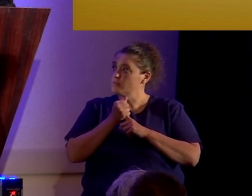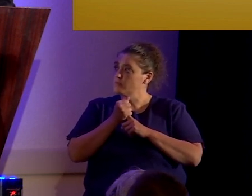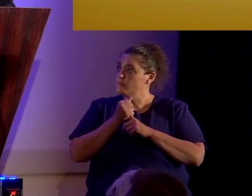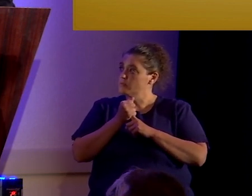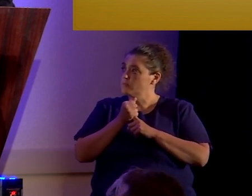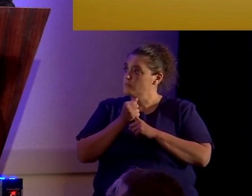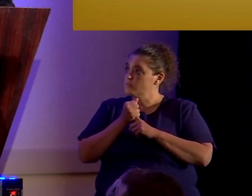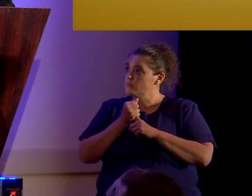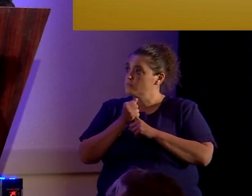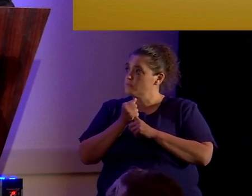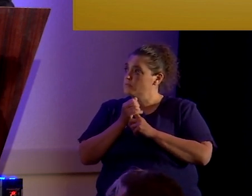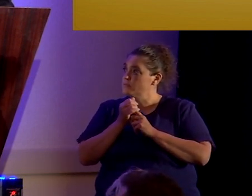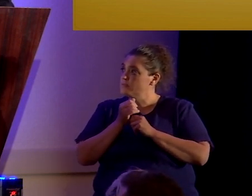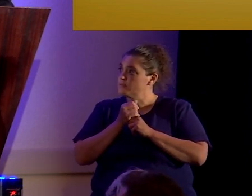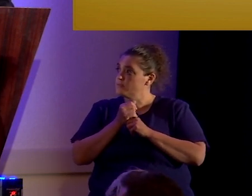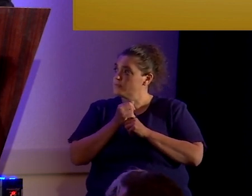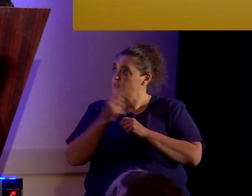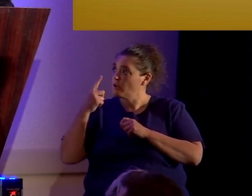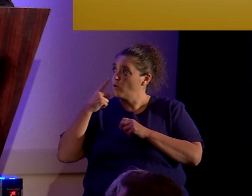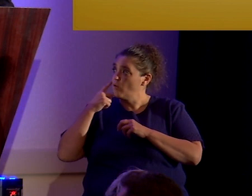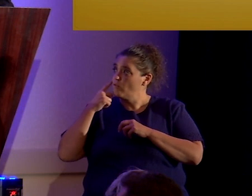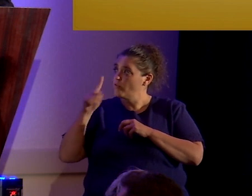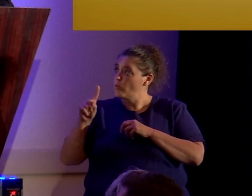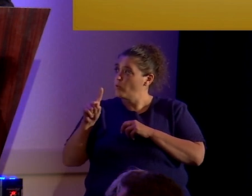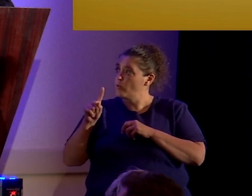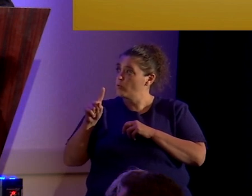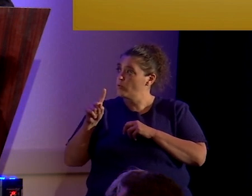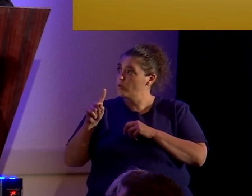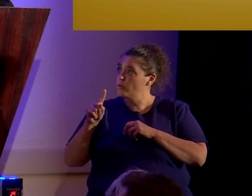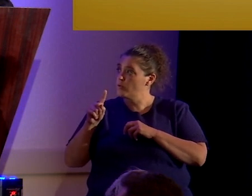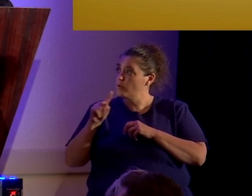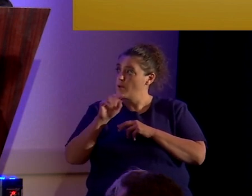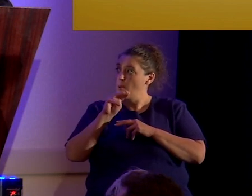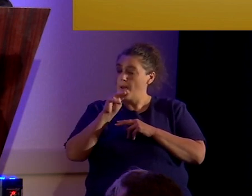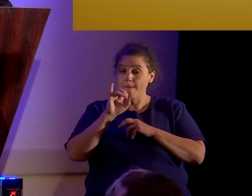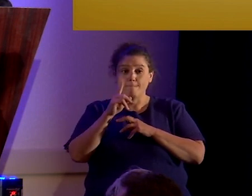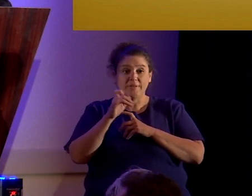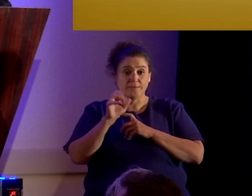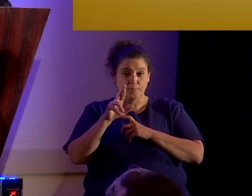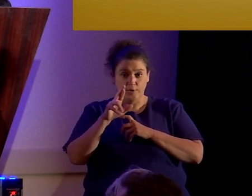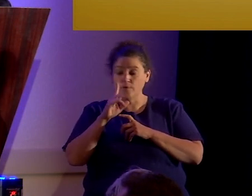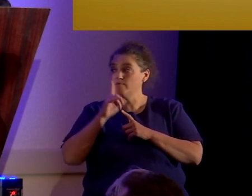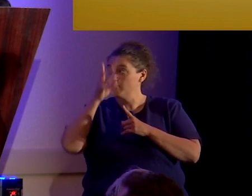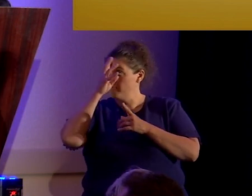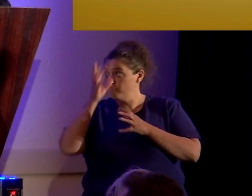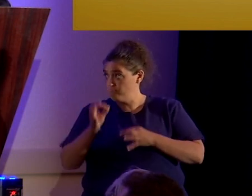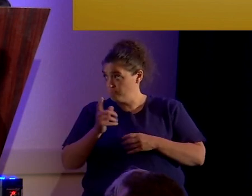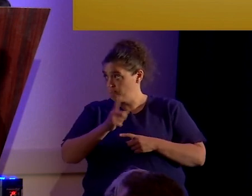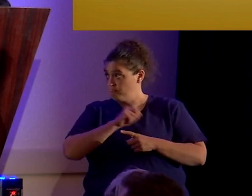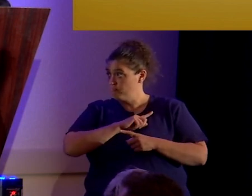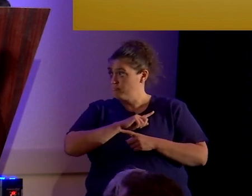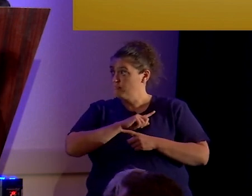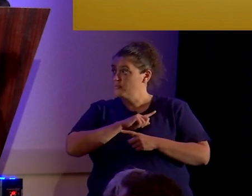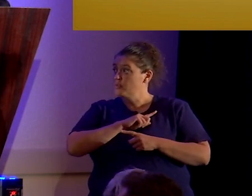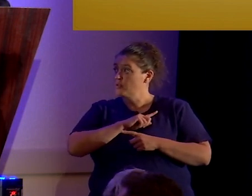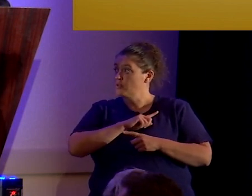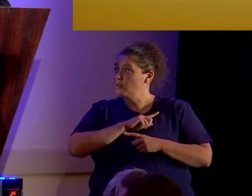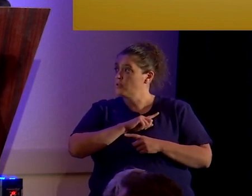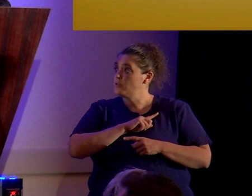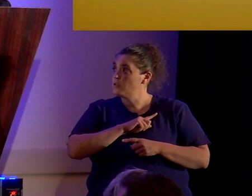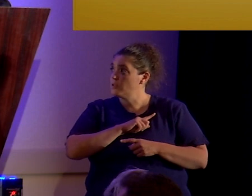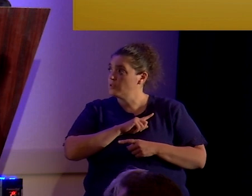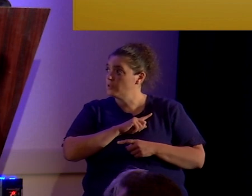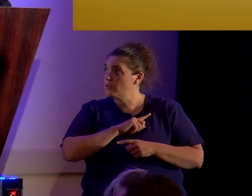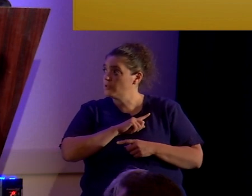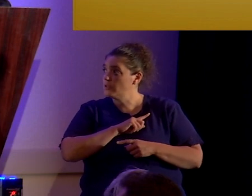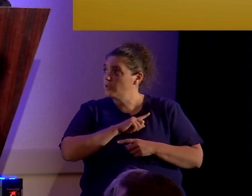He was, uh, arrested for, uh, a misdemeanor and convicted of glass. This is Joseph Smith,